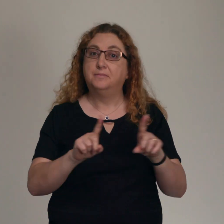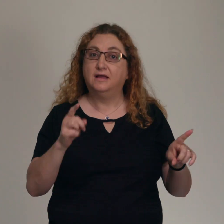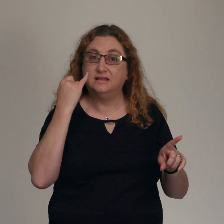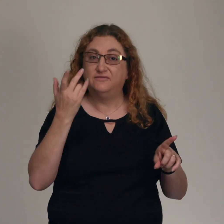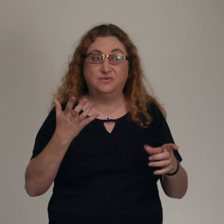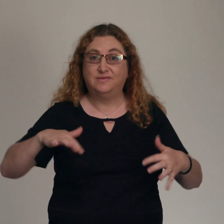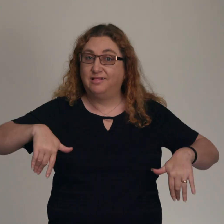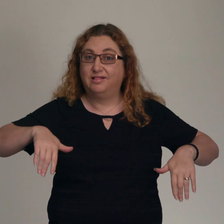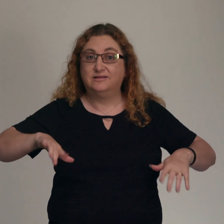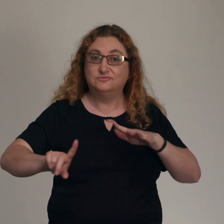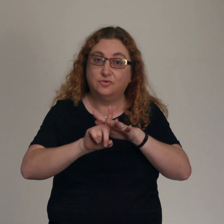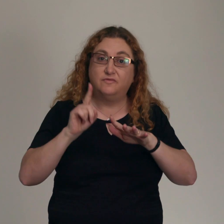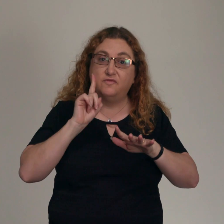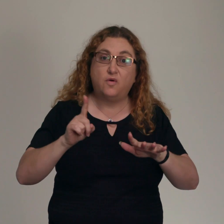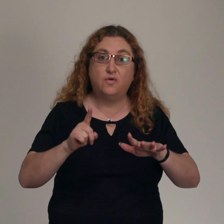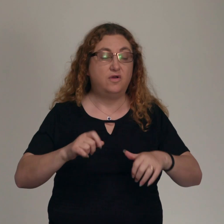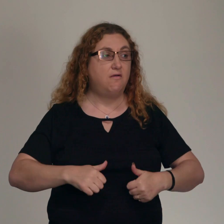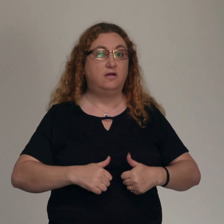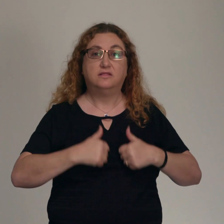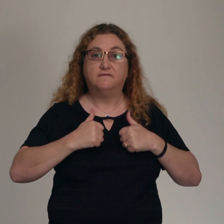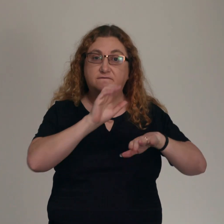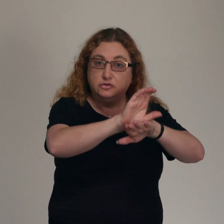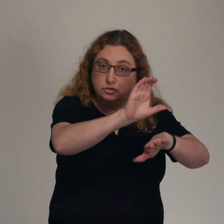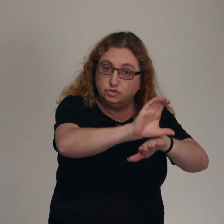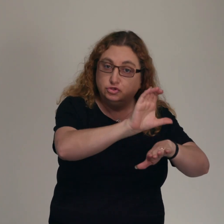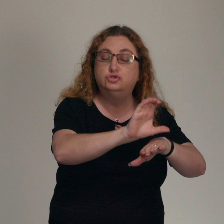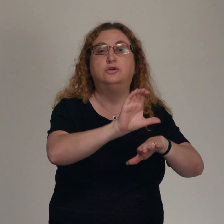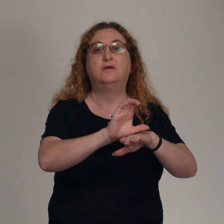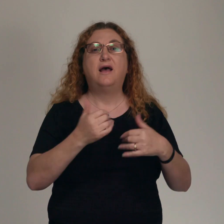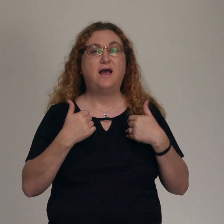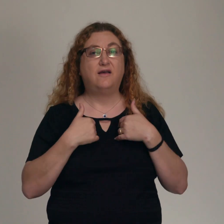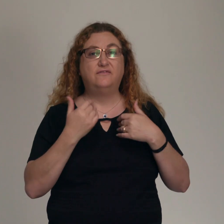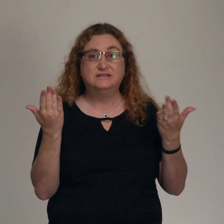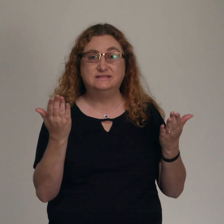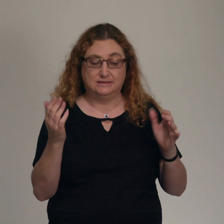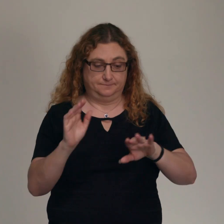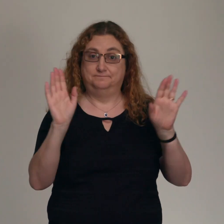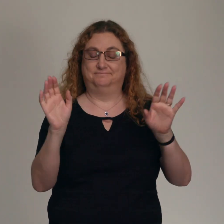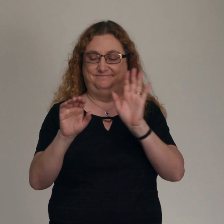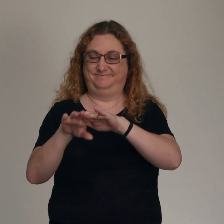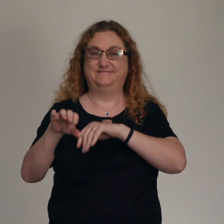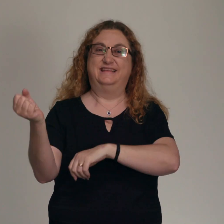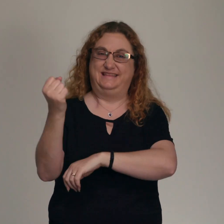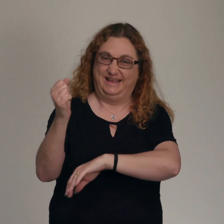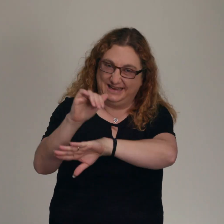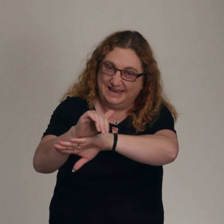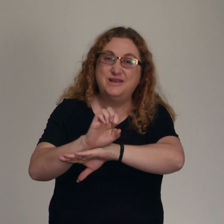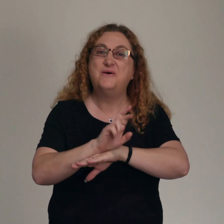We have several service times on both Saturday and Sunday. Every service also has a drive-in option. You can check back in on social media